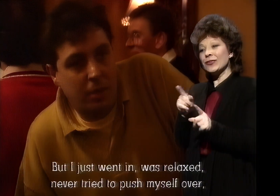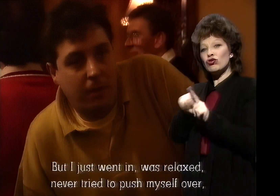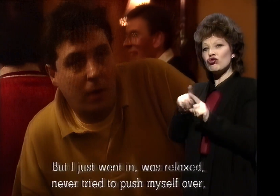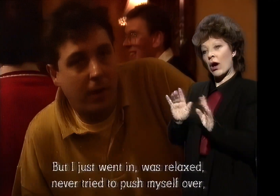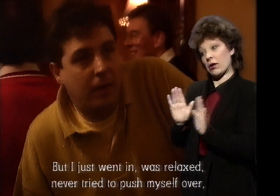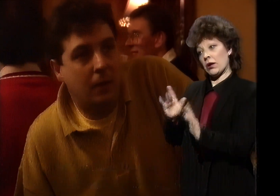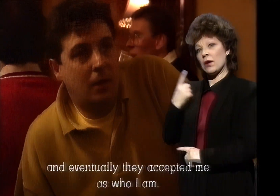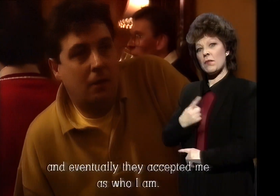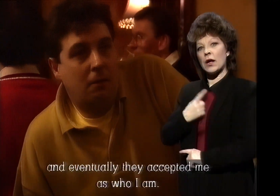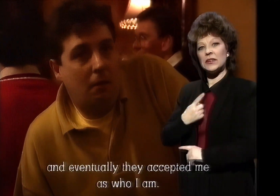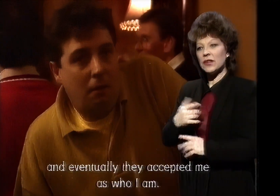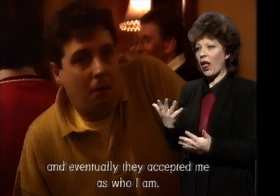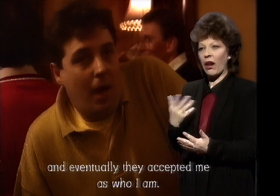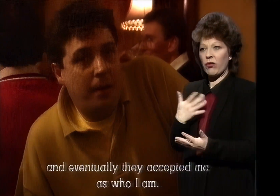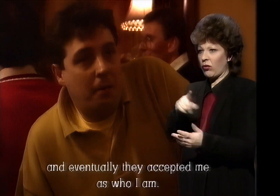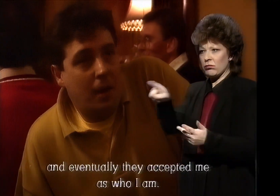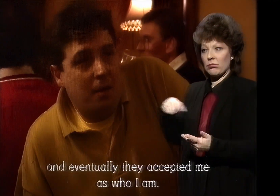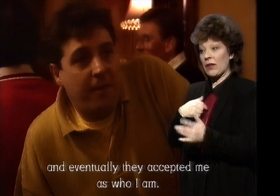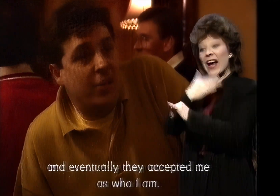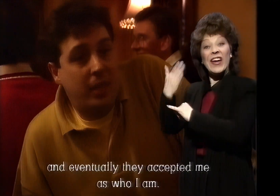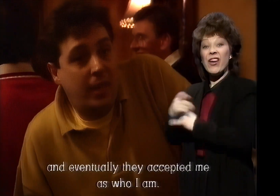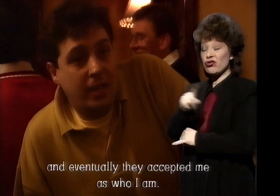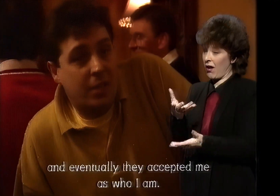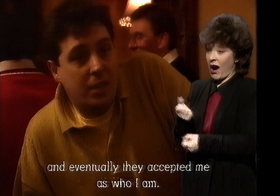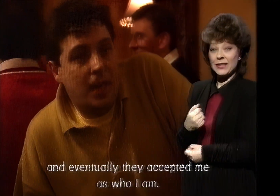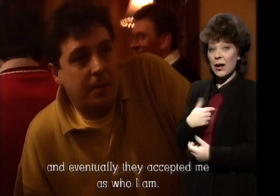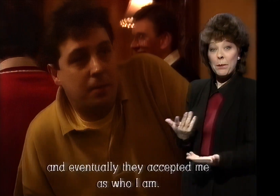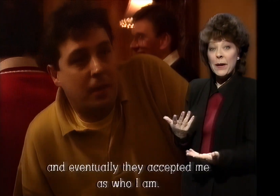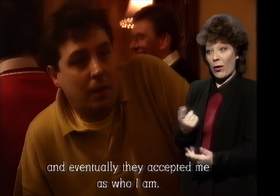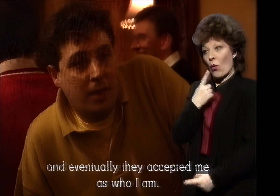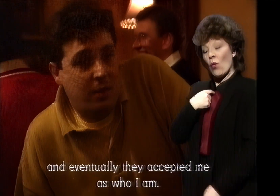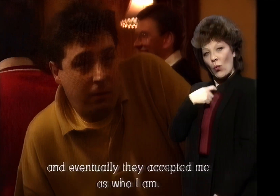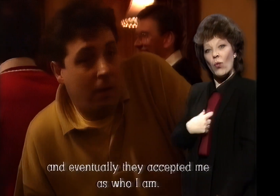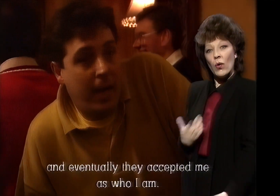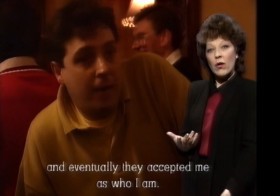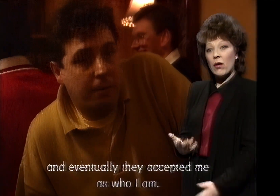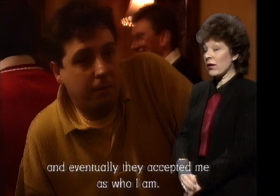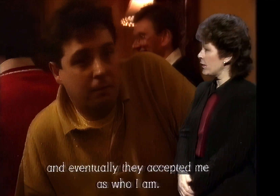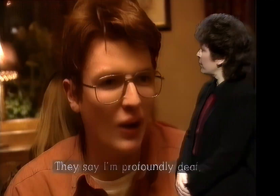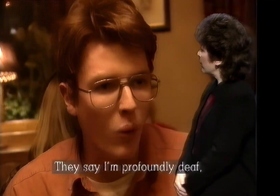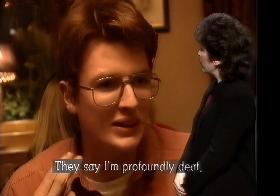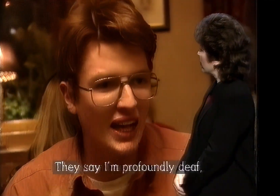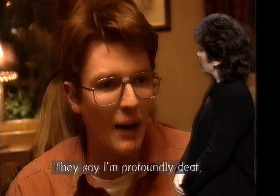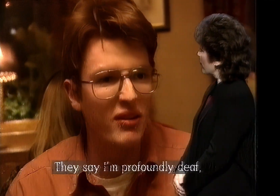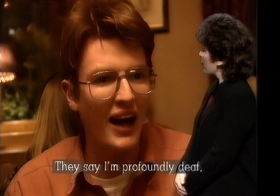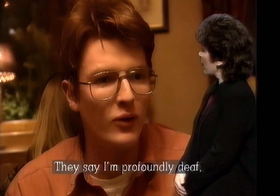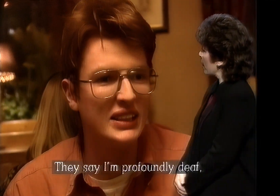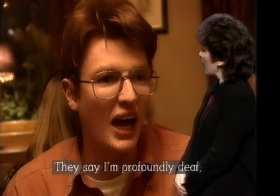over. And eventually they just accepted me as who I am. I always say I'm profoundly deaf.